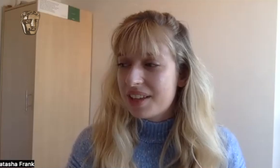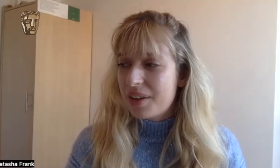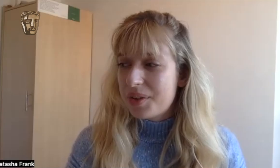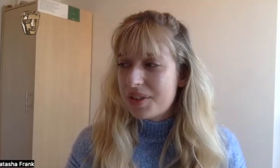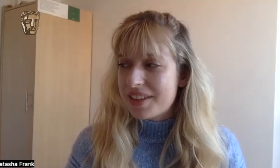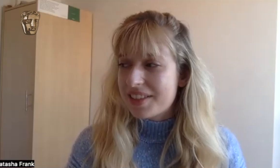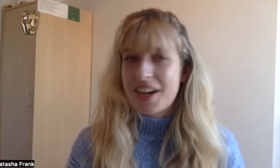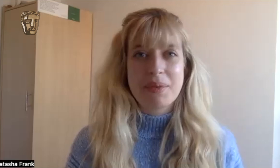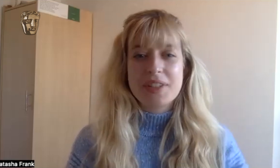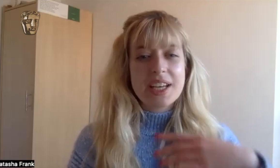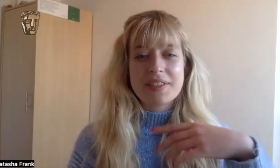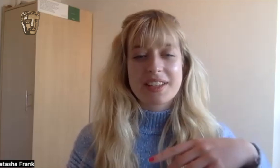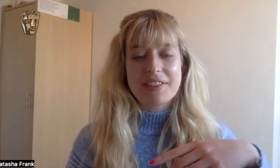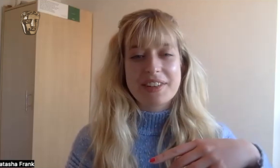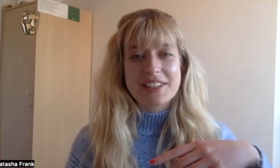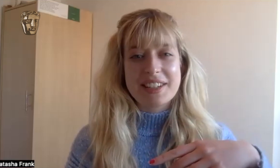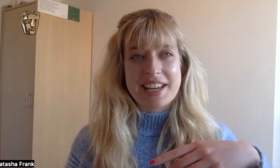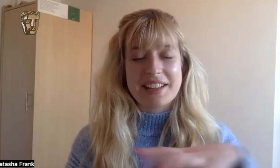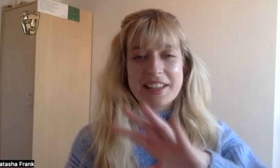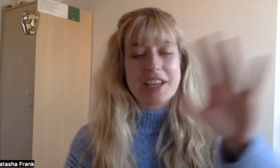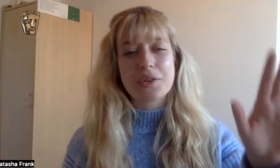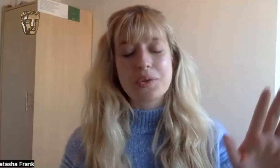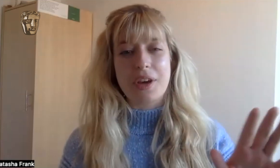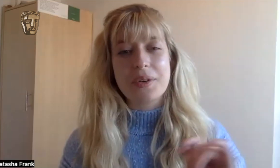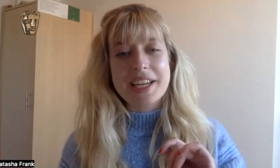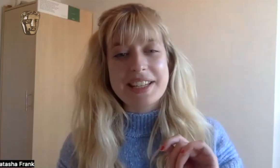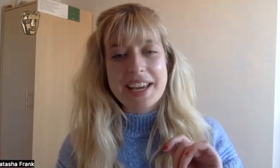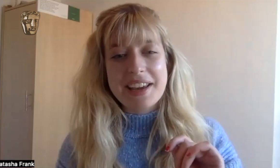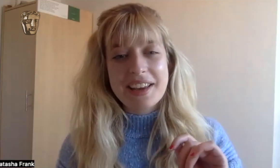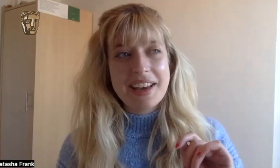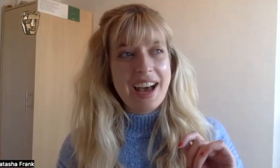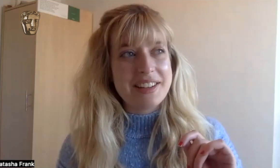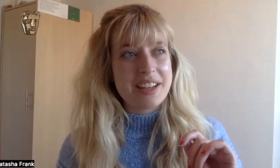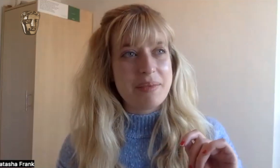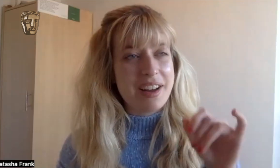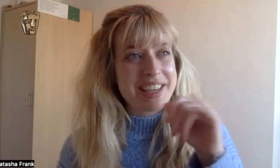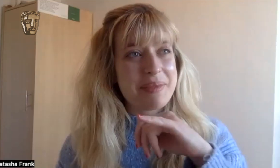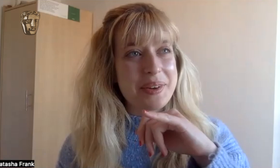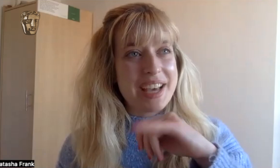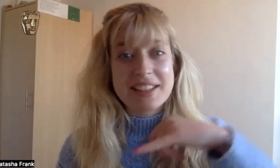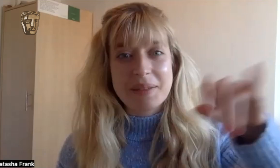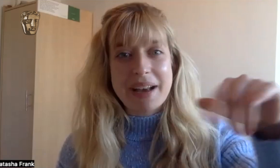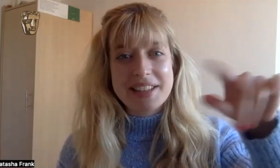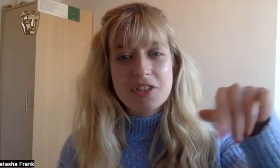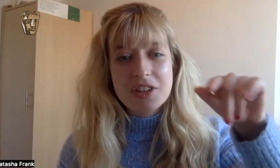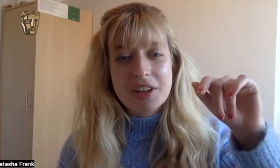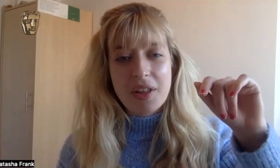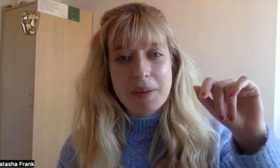Also there's this type of tea I've discovered recently, like it's called yogi tea and I like it because it has a little message on the